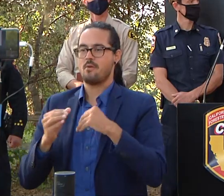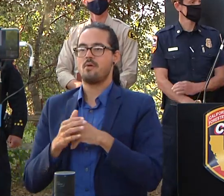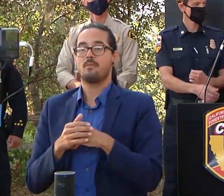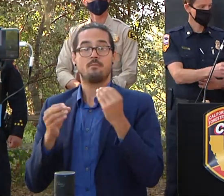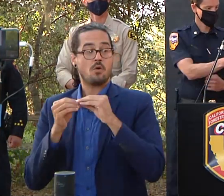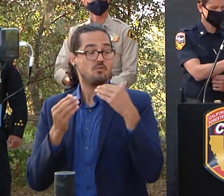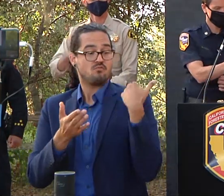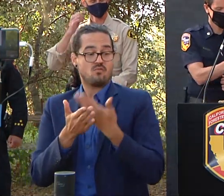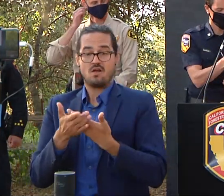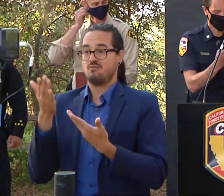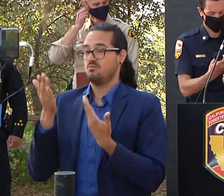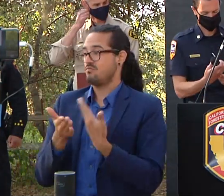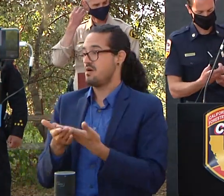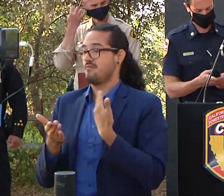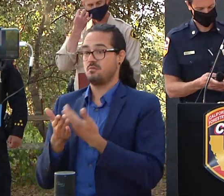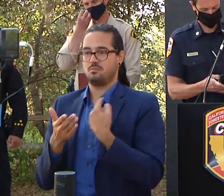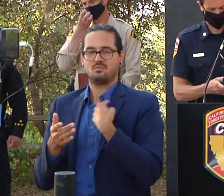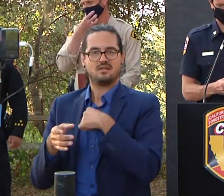thank you